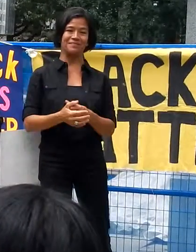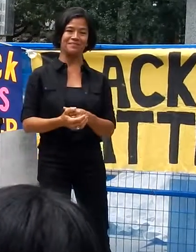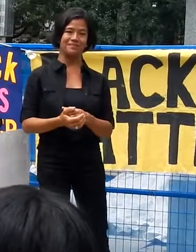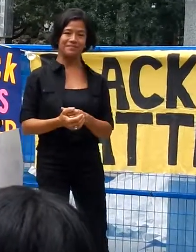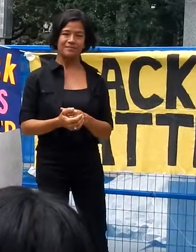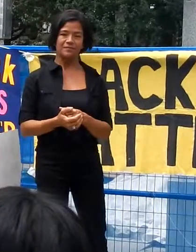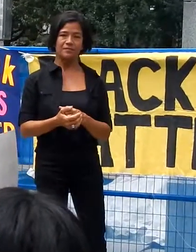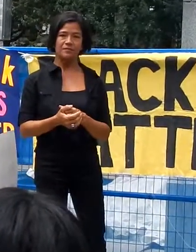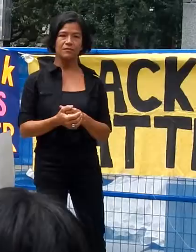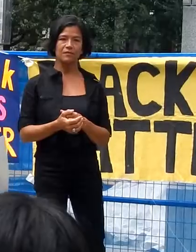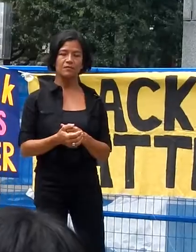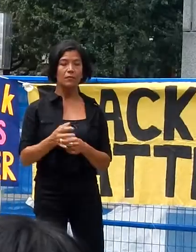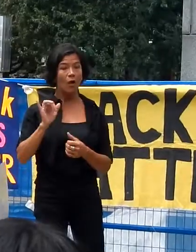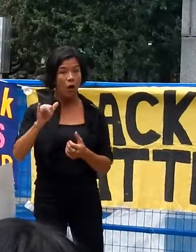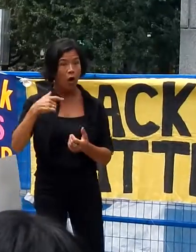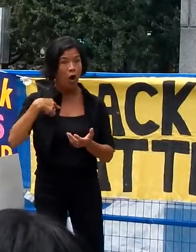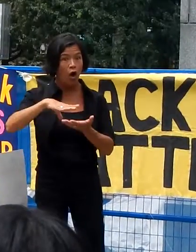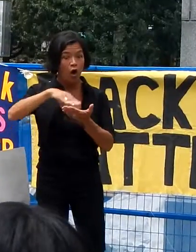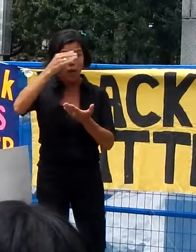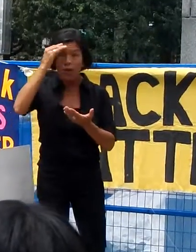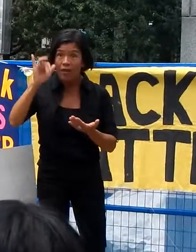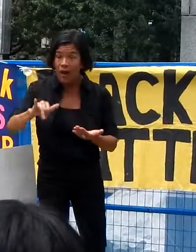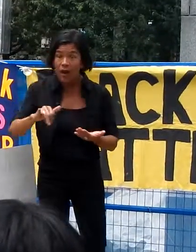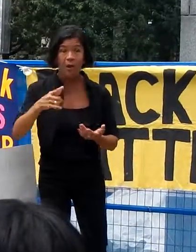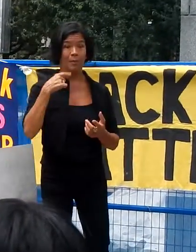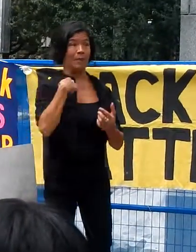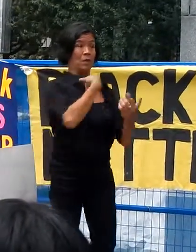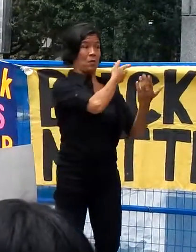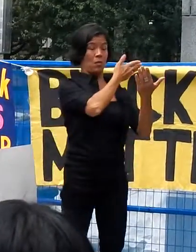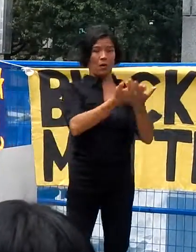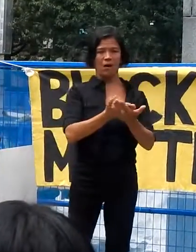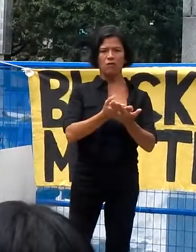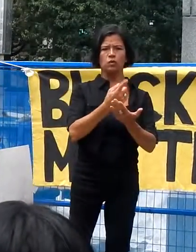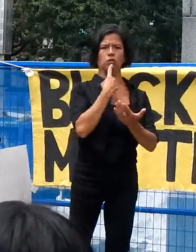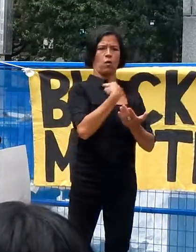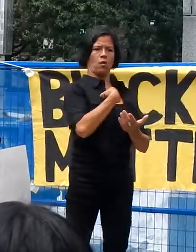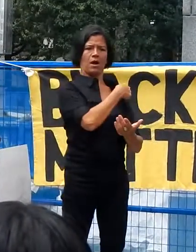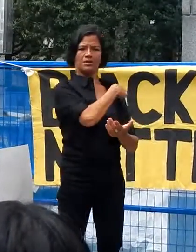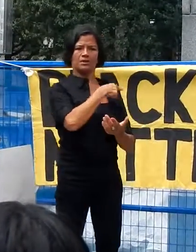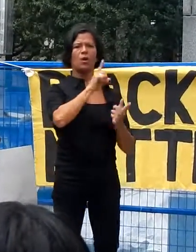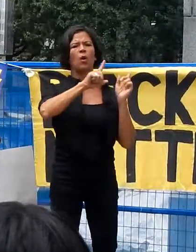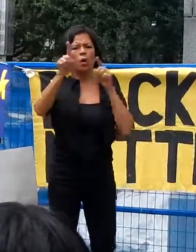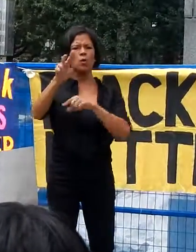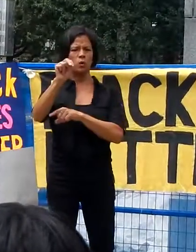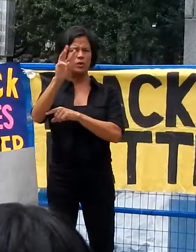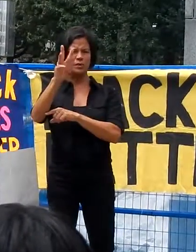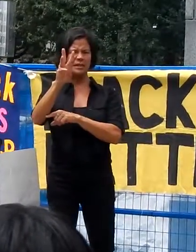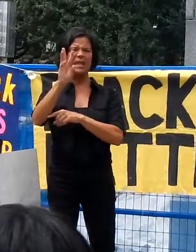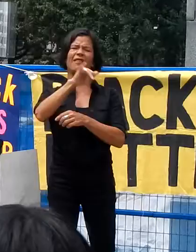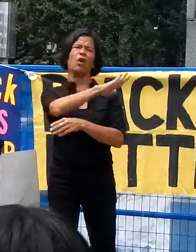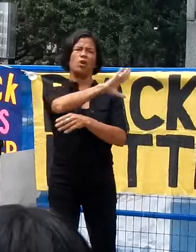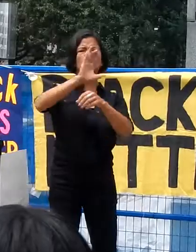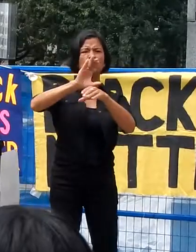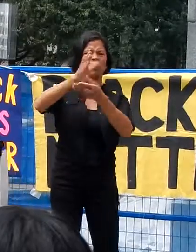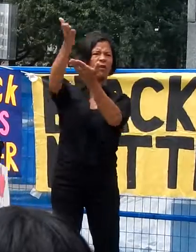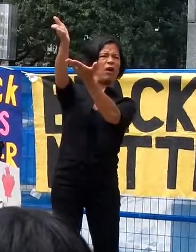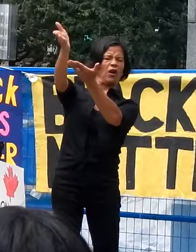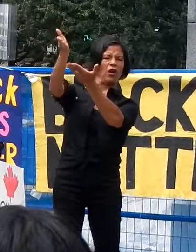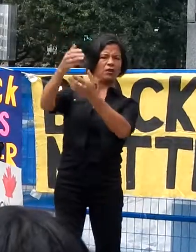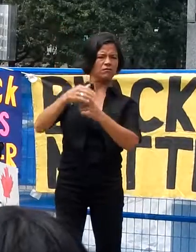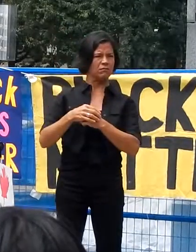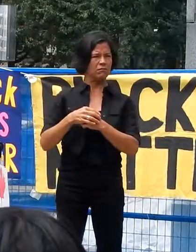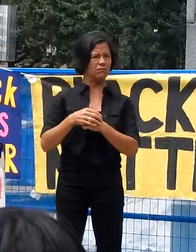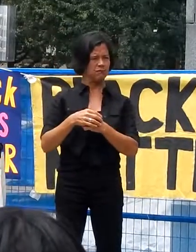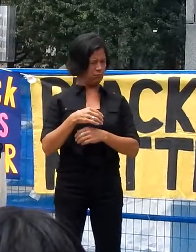When I learned that, because when we arrive here, we are told, go to Westminster, that is where you belong. That is where your church is. I